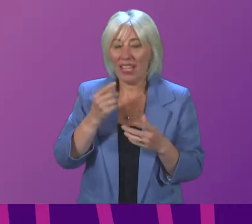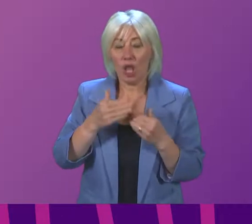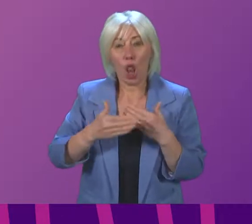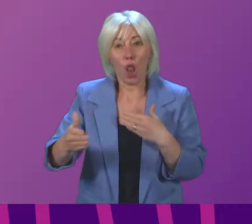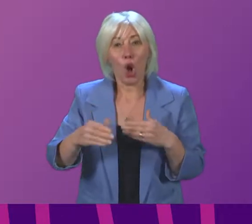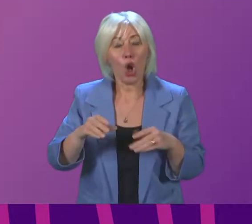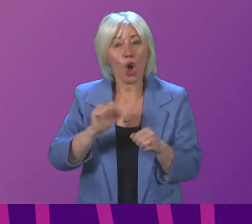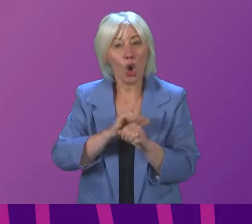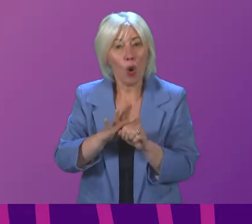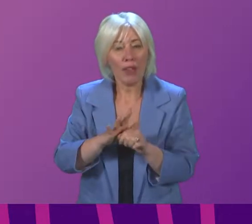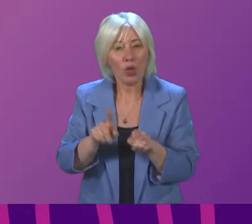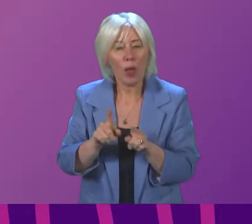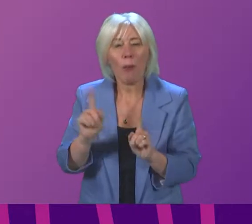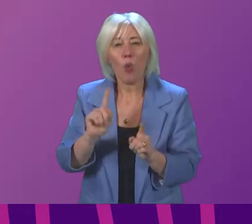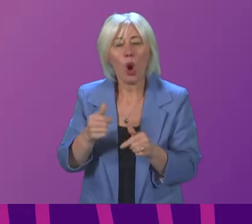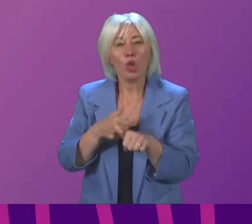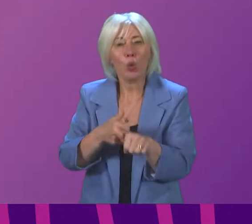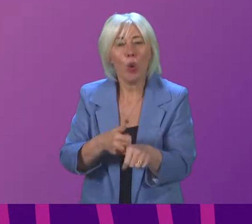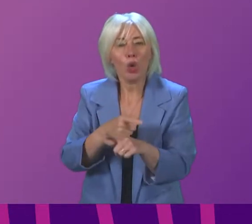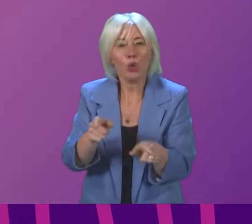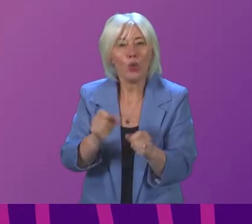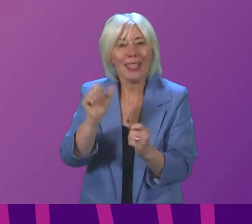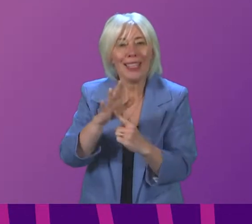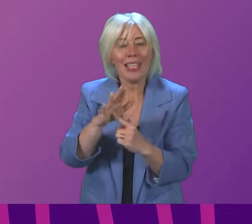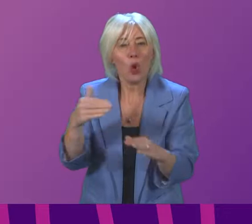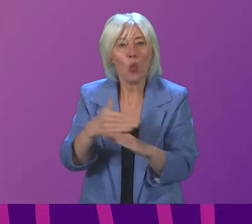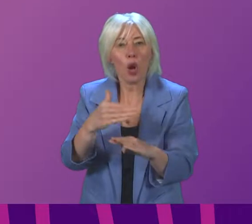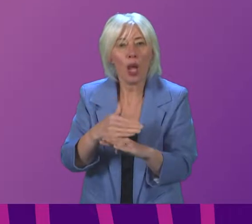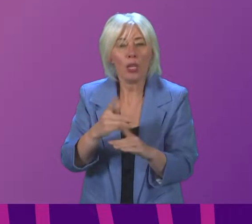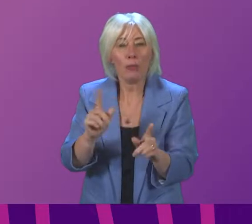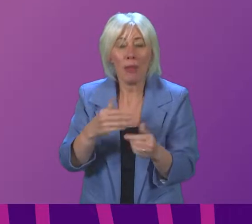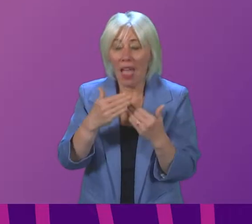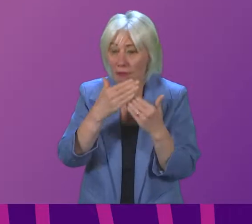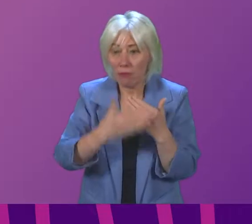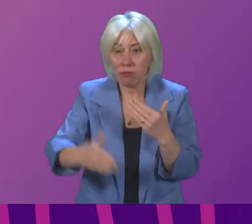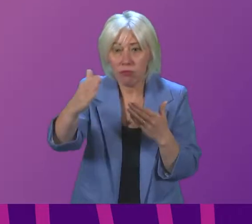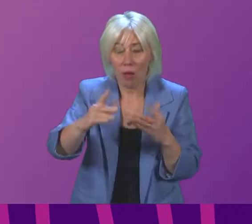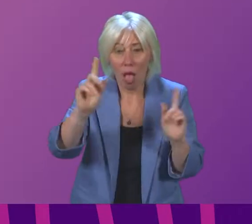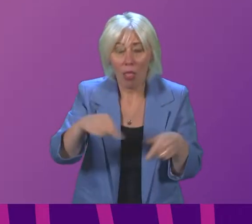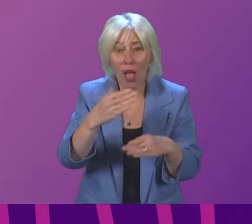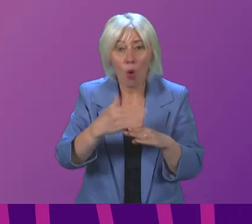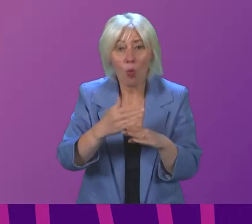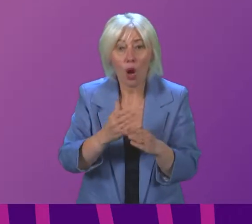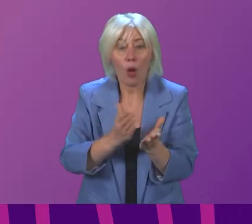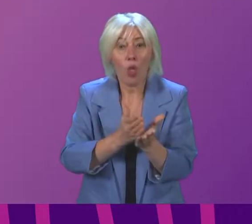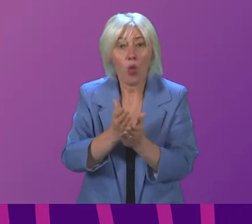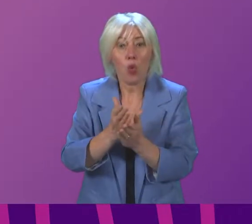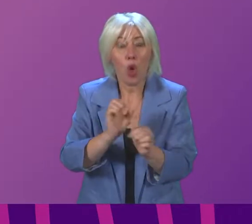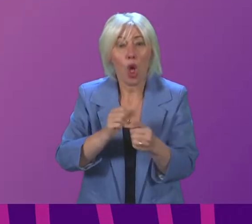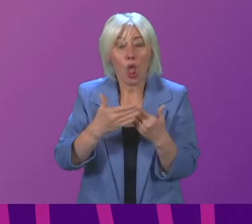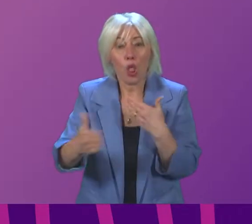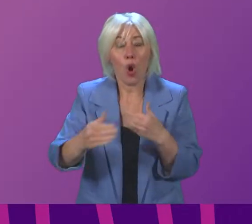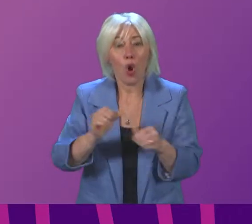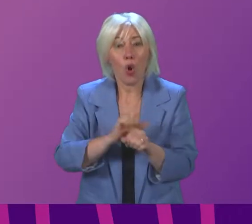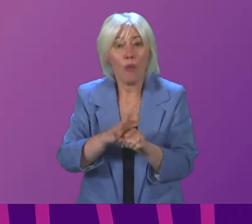government set out what support will be offered to key workers now unable to work long term due to long COVID caught doing their jobs and does the